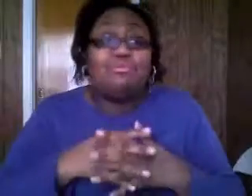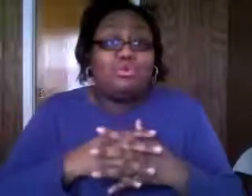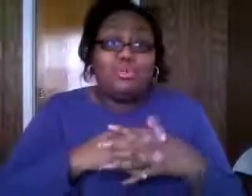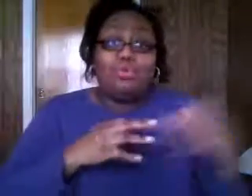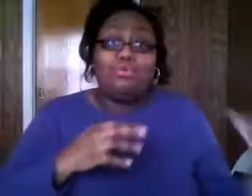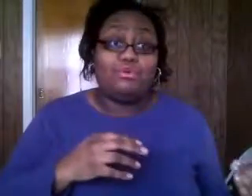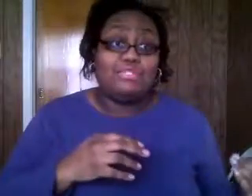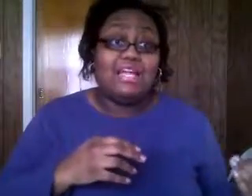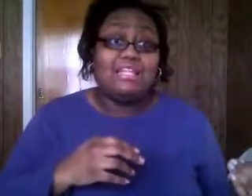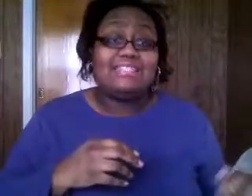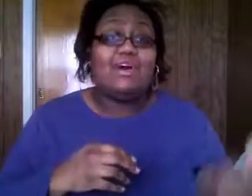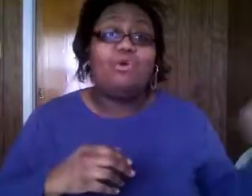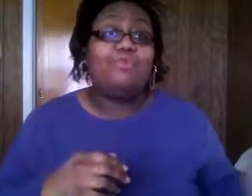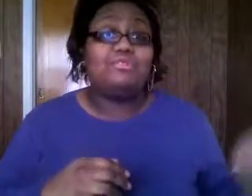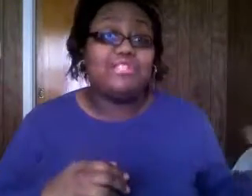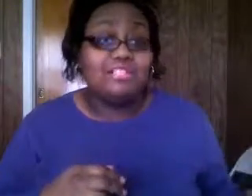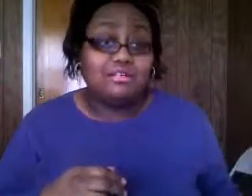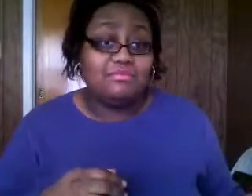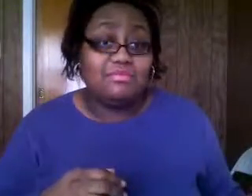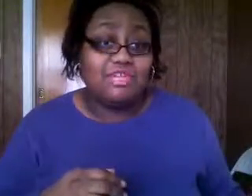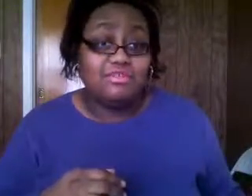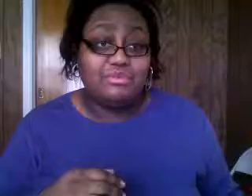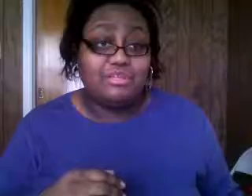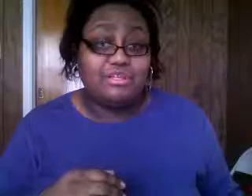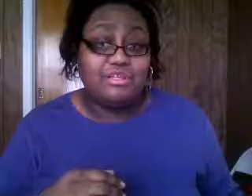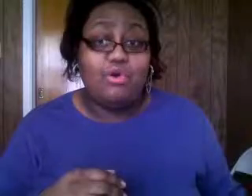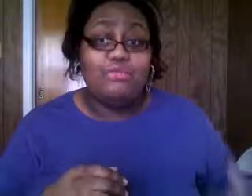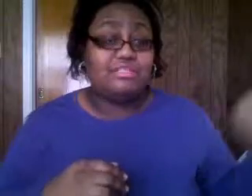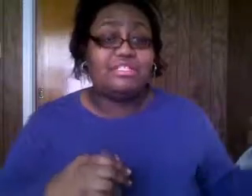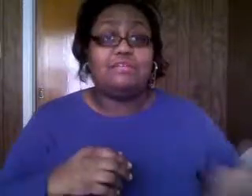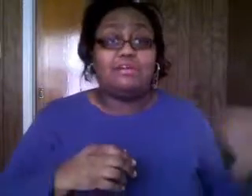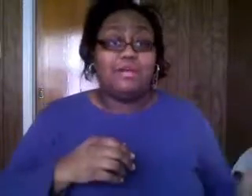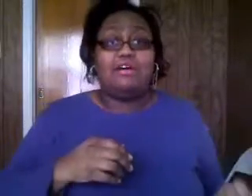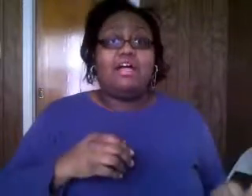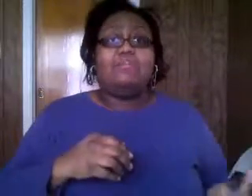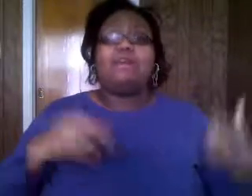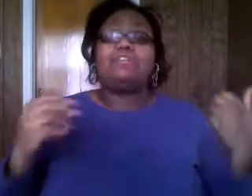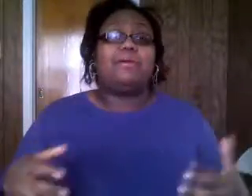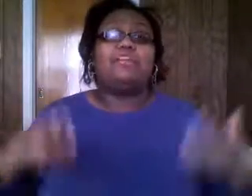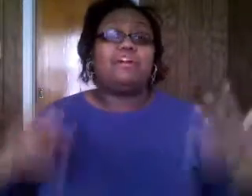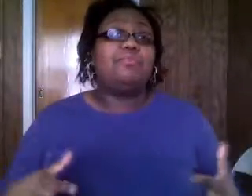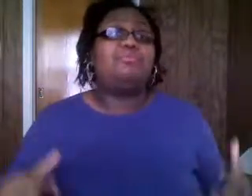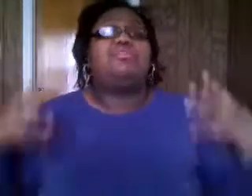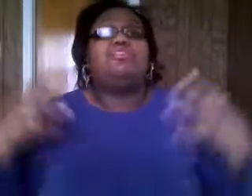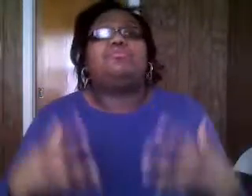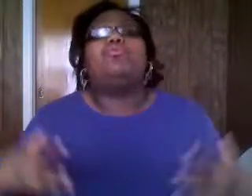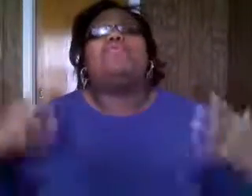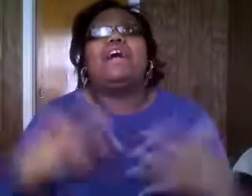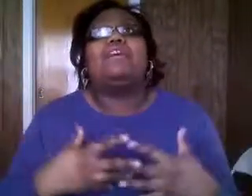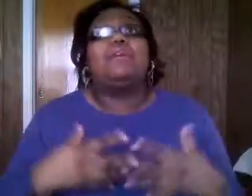more than the old folks lots of old folks to get up and do it old folks to get up and come out but i'm talking about young people need to be more fired up